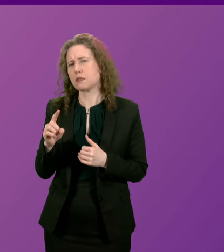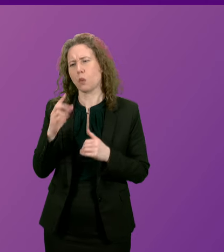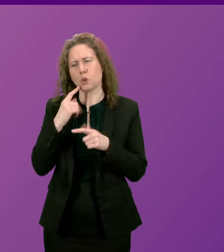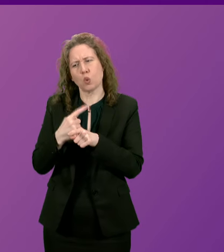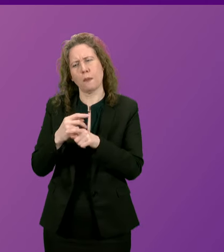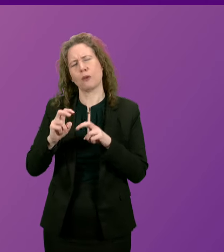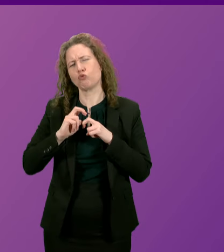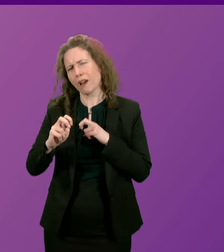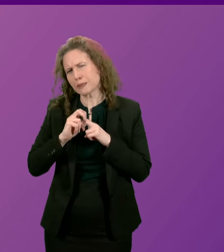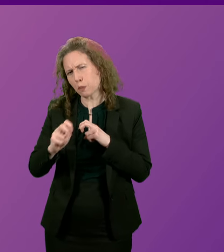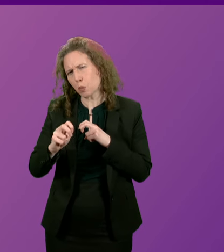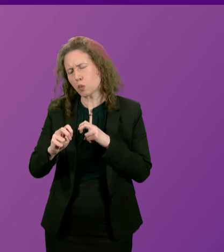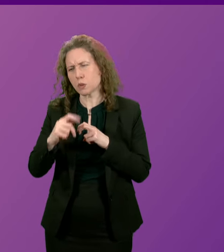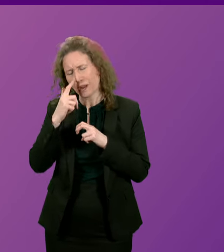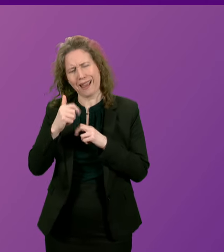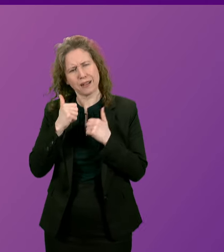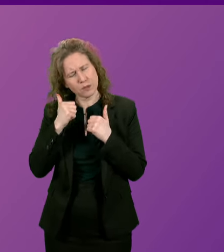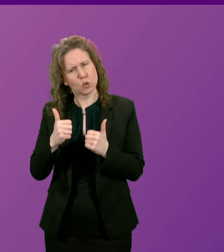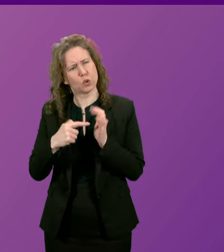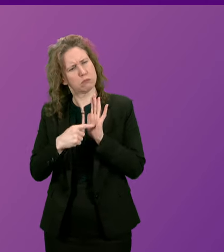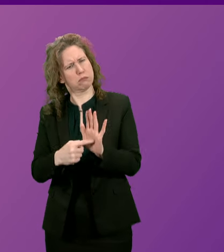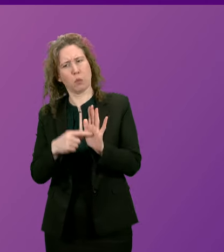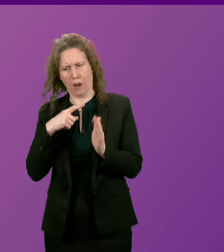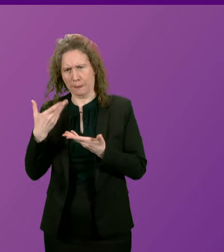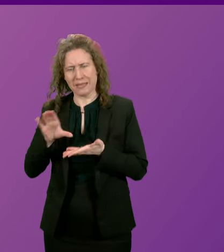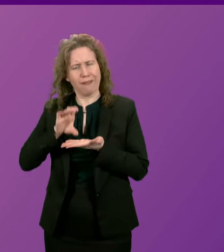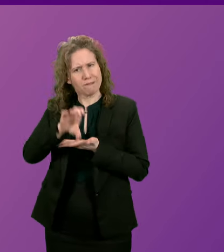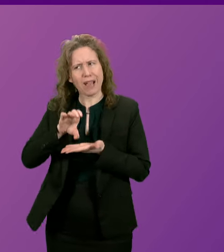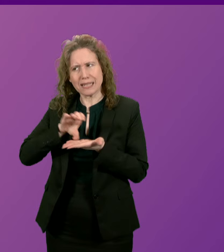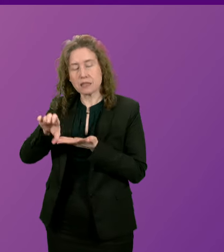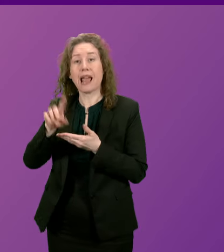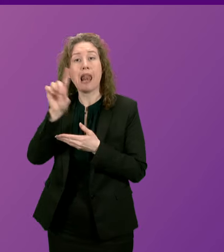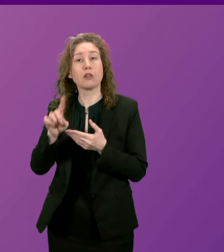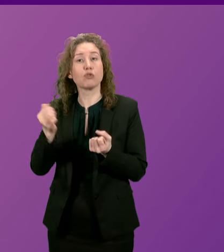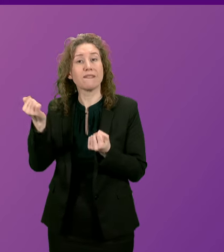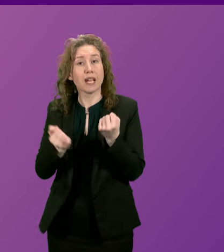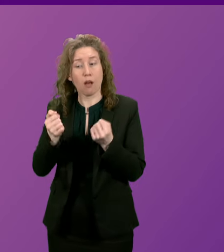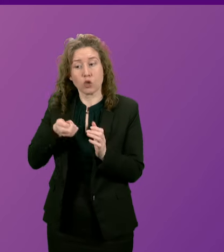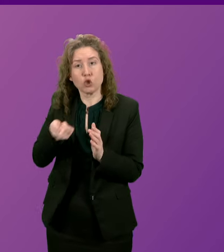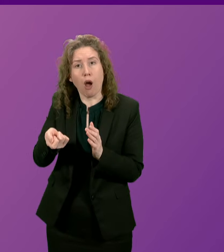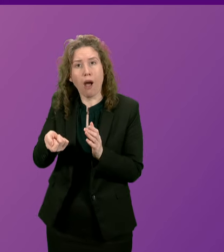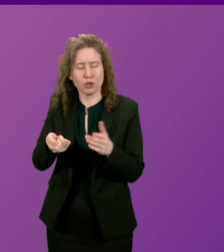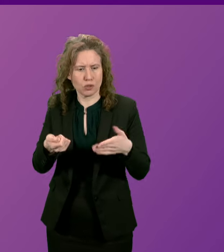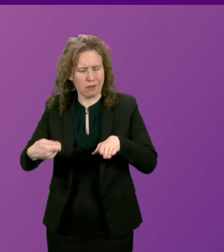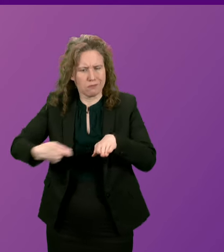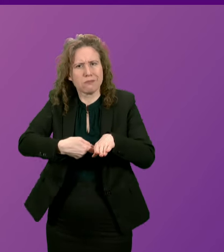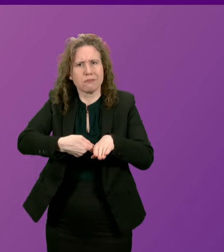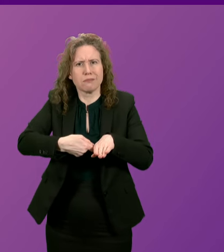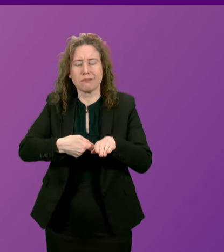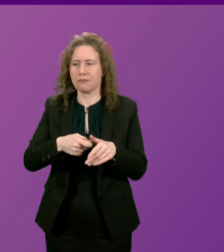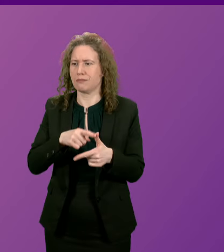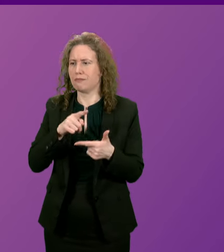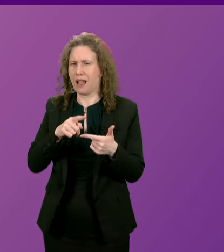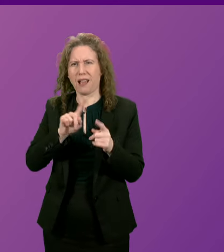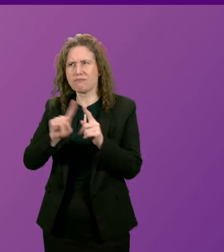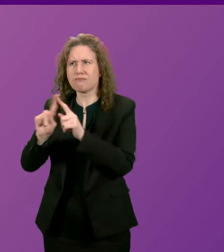transport I think we can tell a good story in terms of the investment that we've made in electric vehicle charging points and infrastructure for example and again